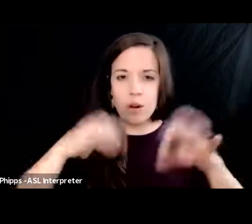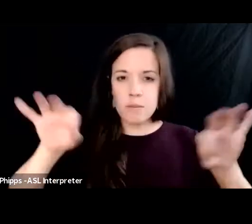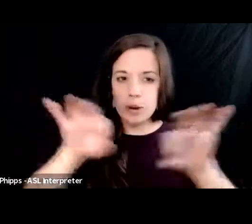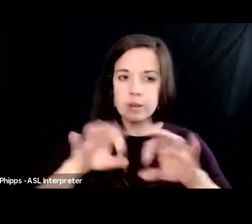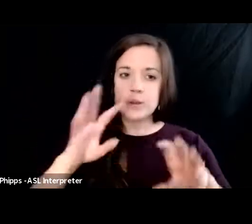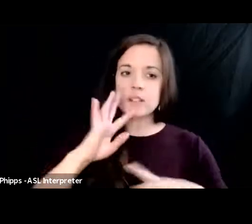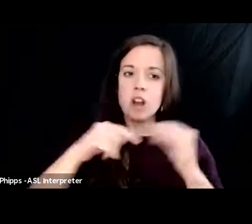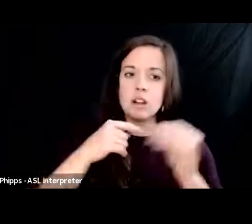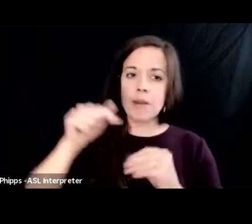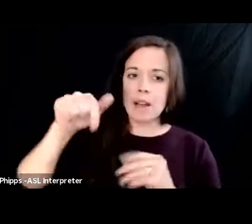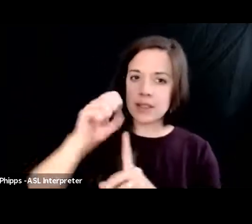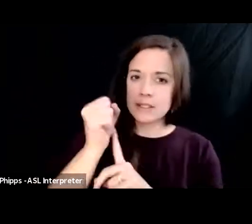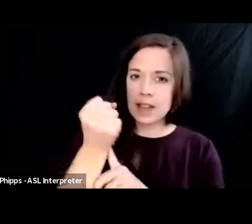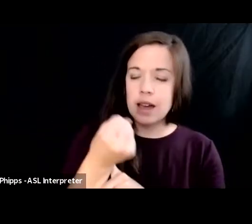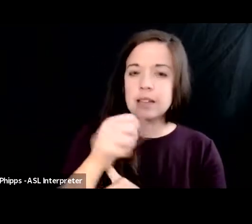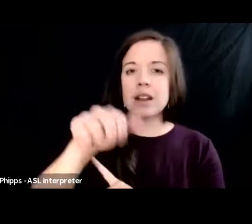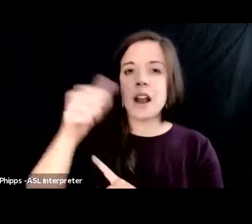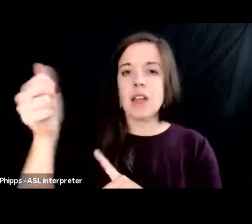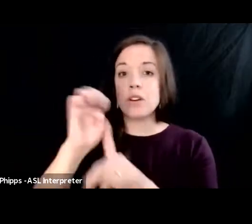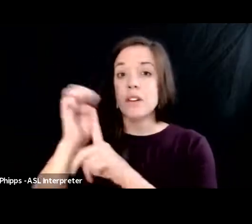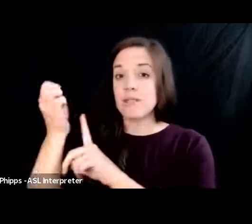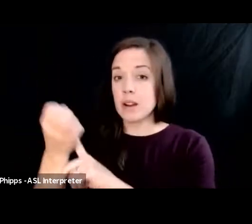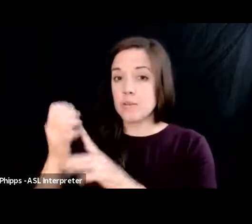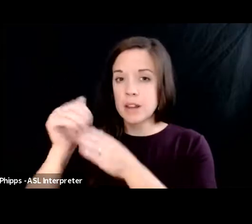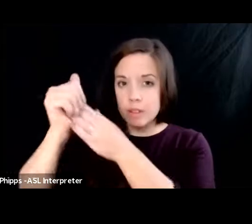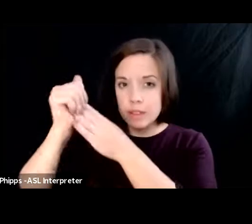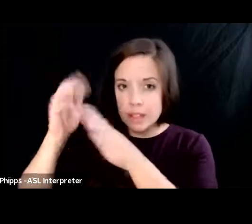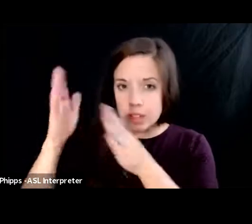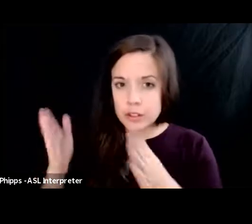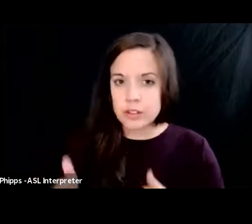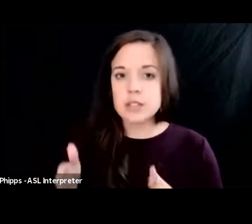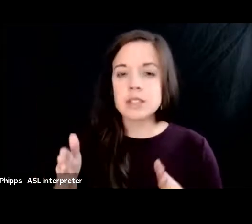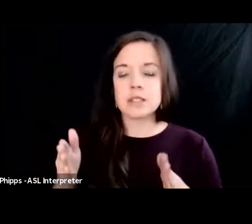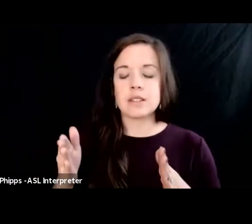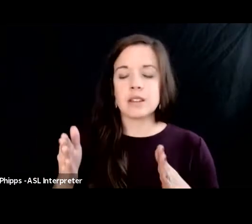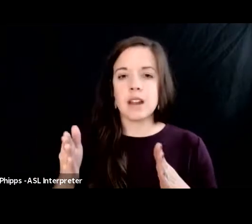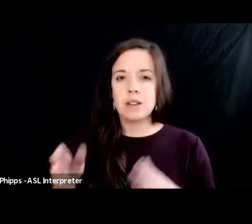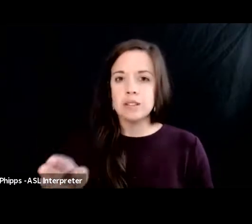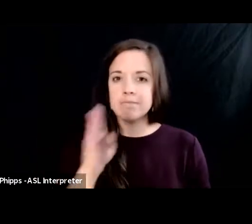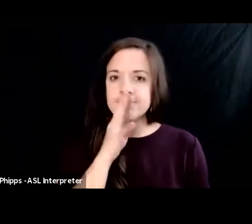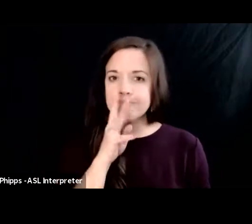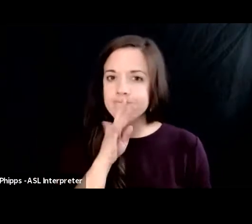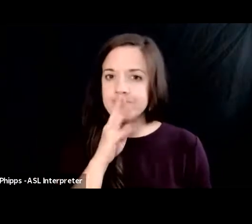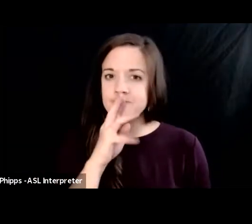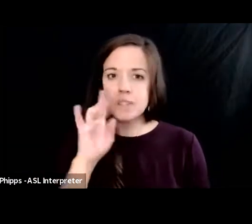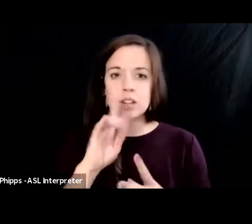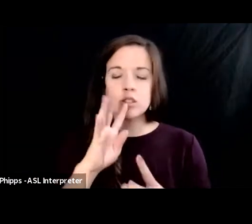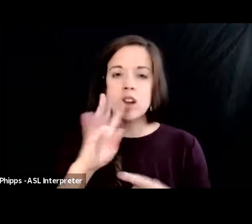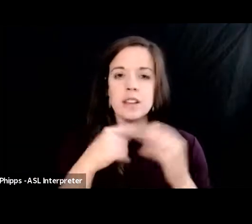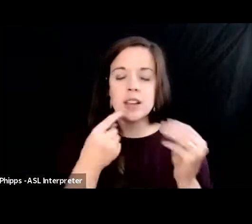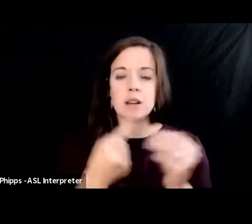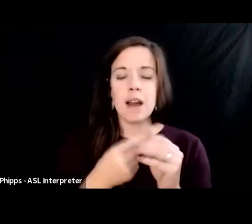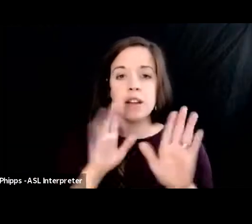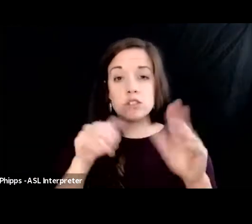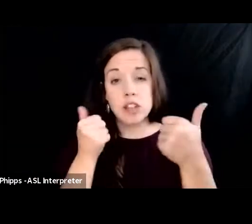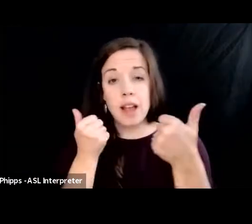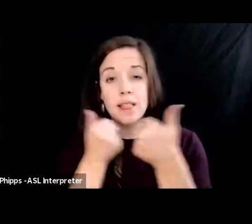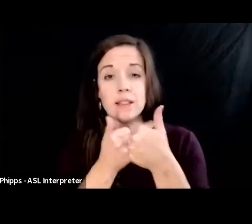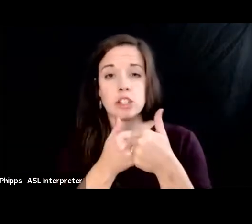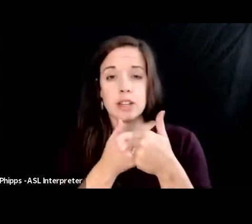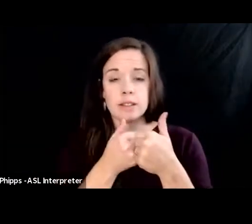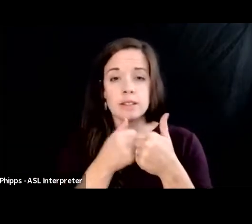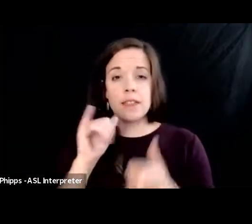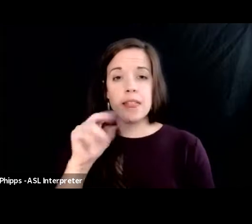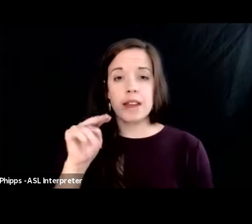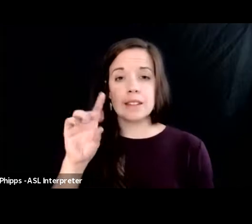this case that other environmental leaders have it on the tips of their tongue when they talk about challenge the industry challenging the industry